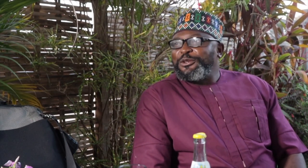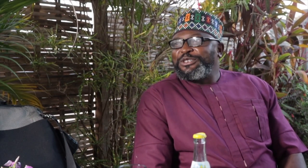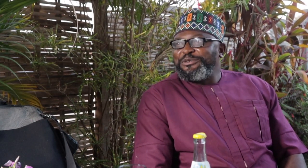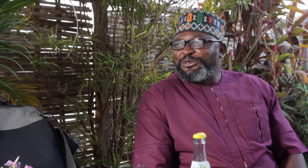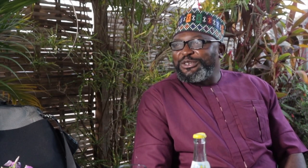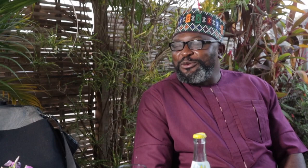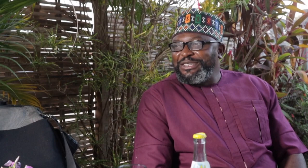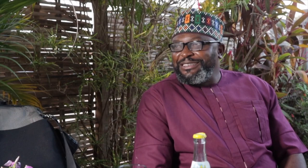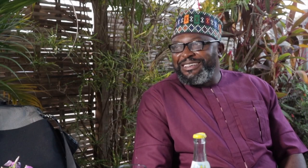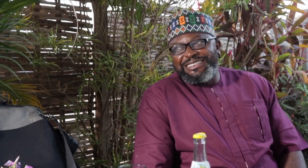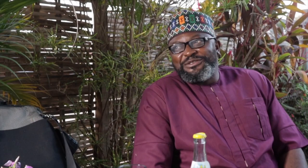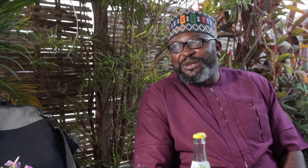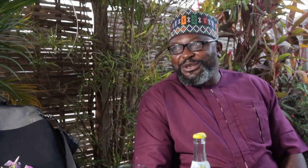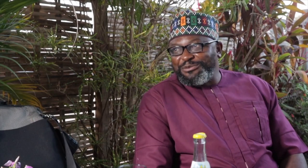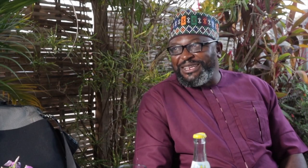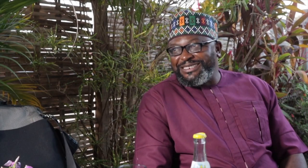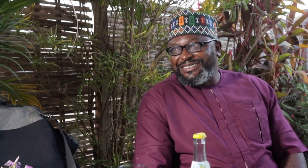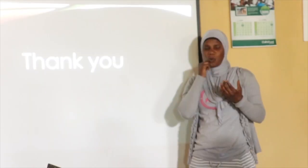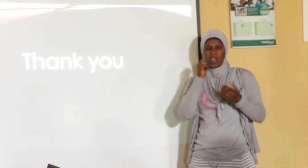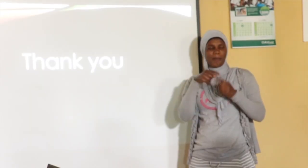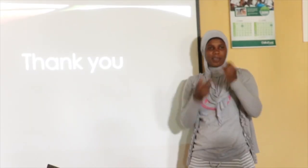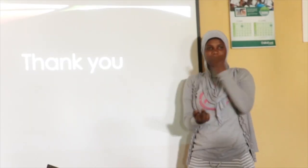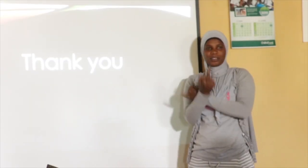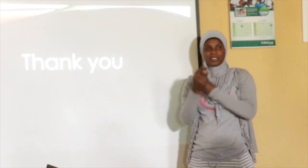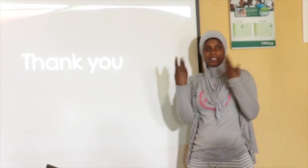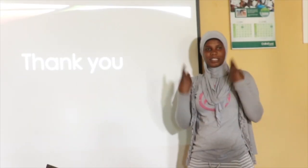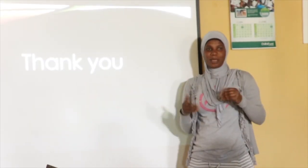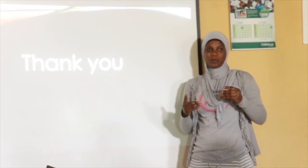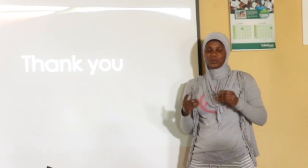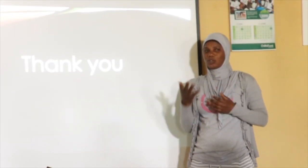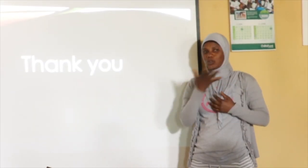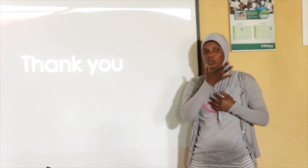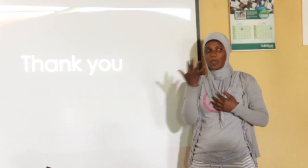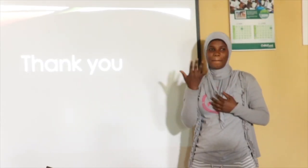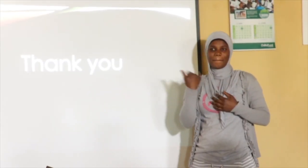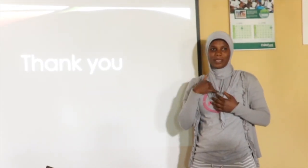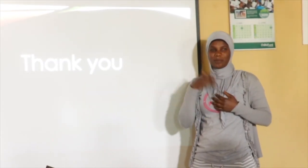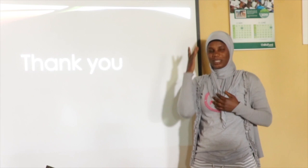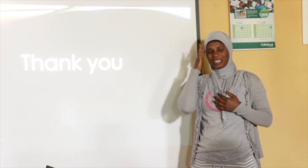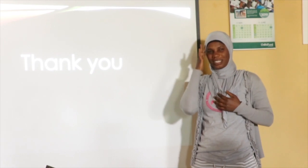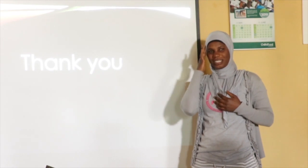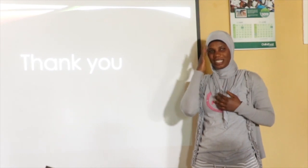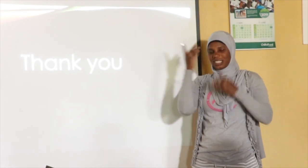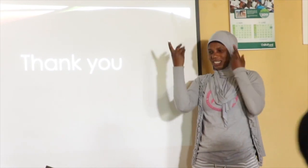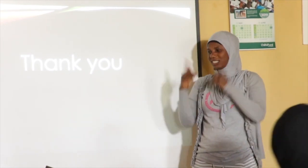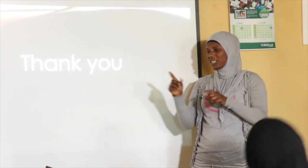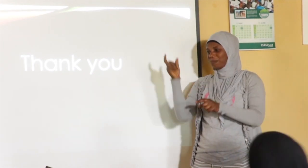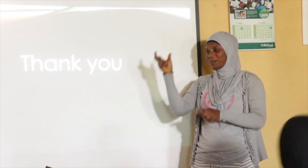yourself into the community, it gives me a lot of pleasure. Why people tend to abuse women with disabilities?